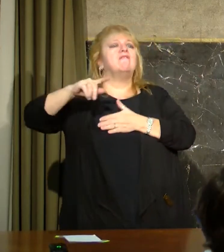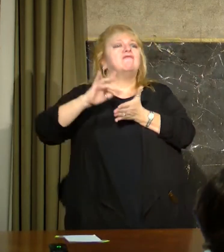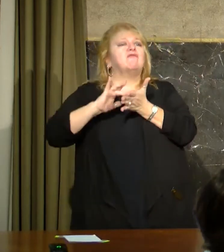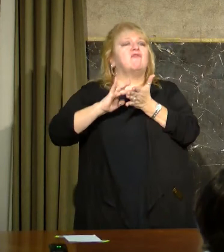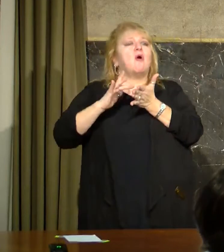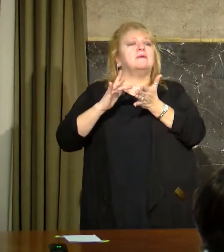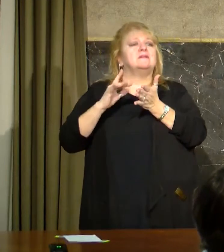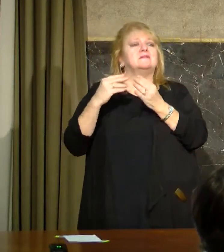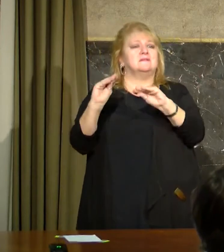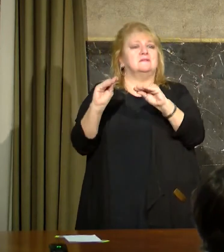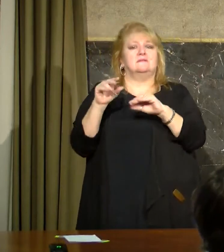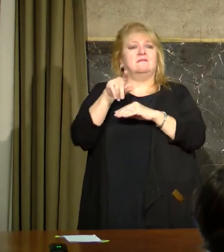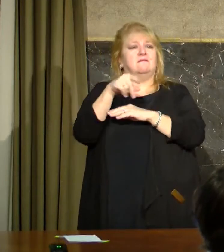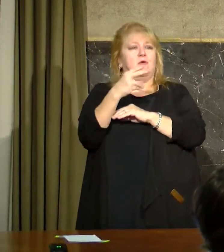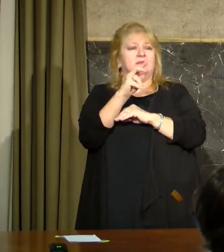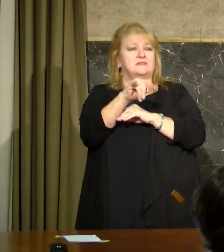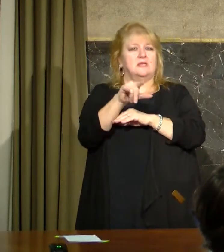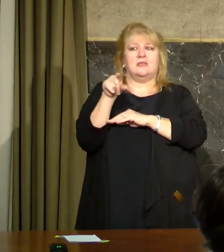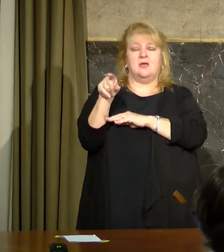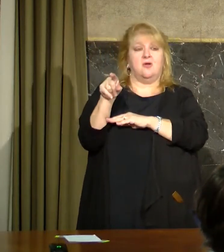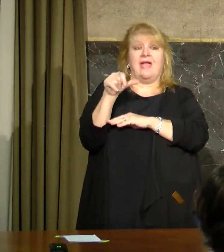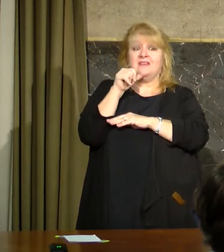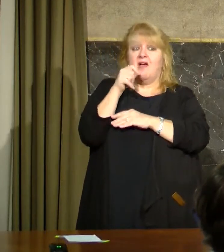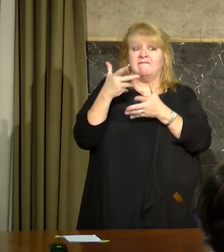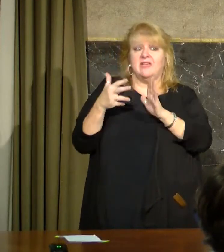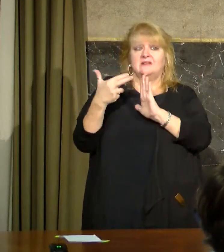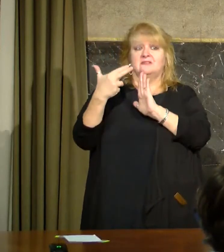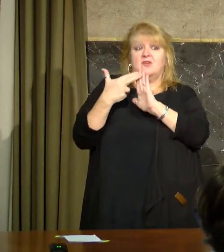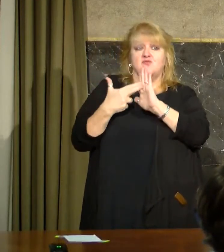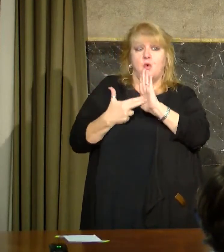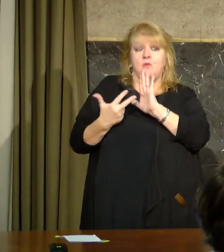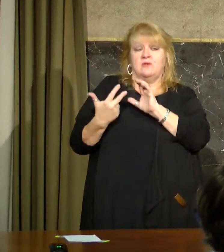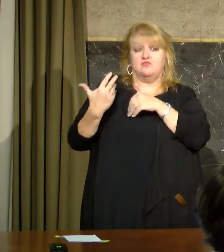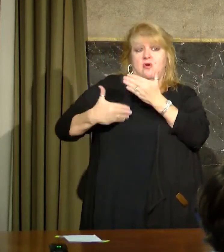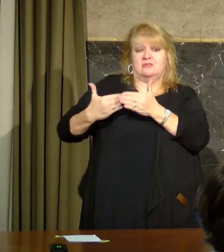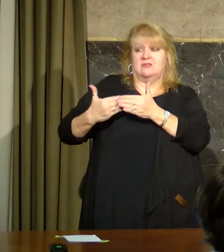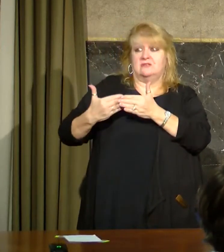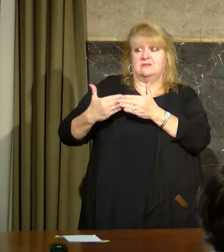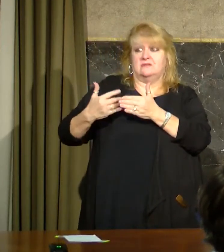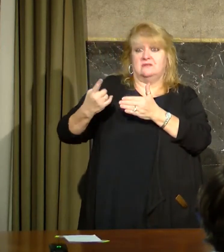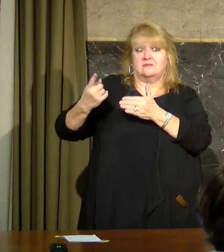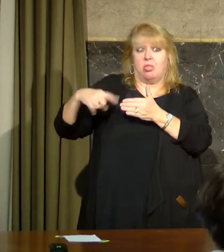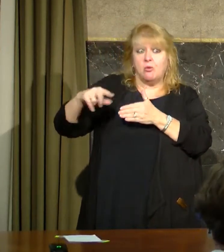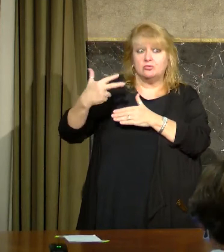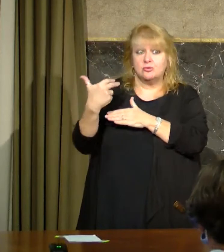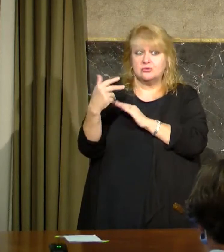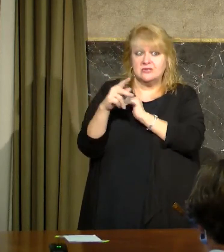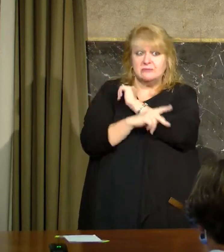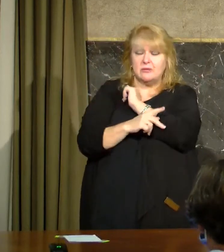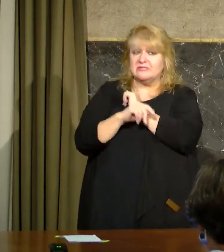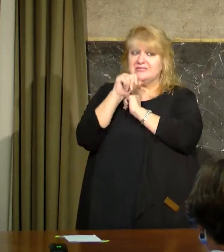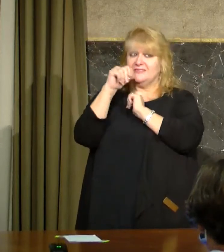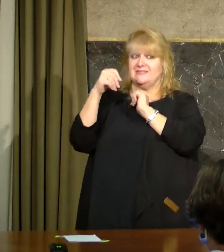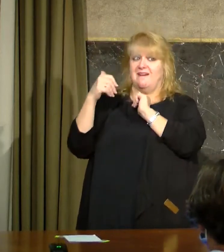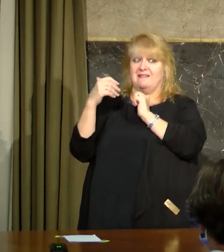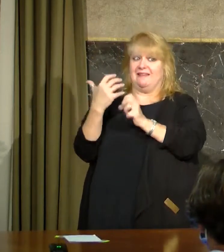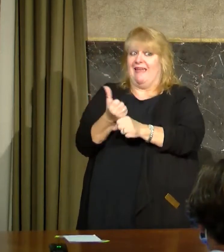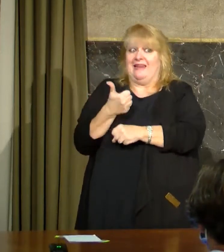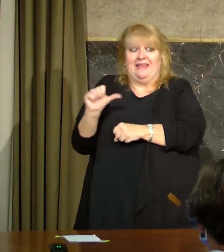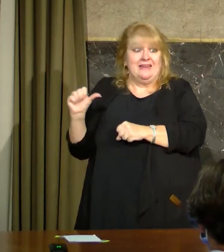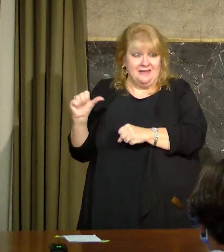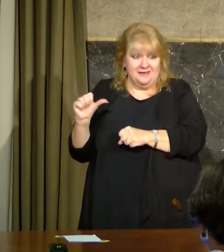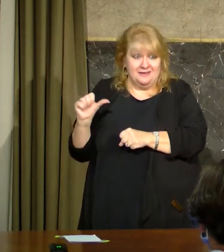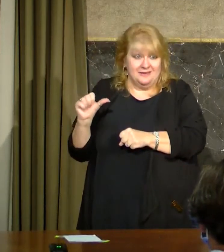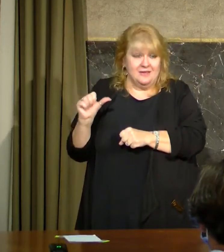actually finished the enrollment process. So our first goal is to make sure that the distribution is